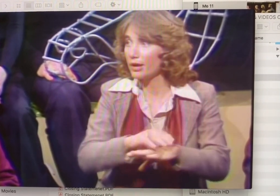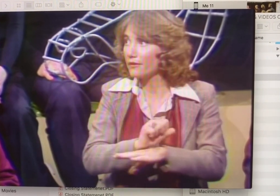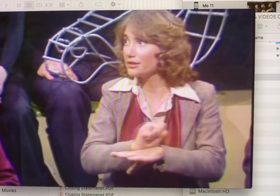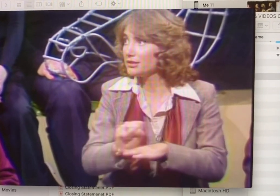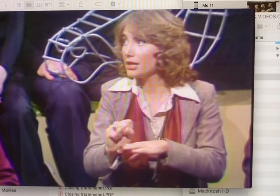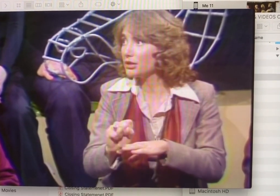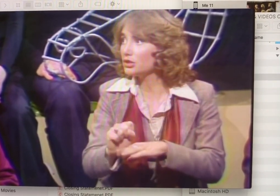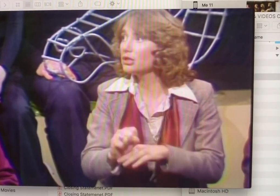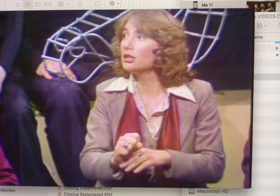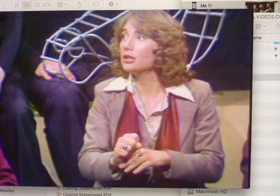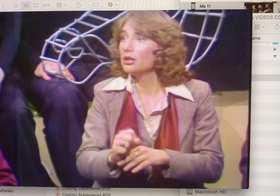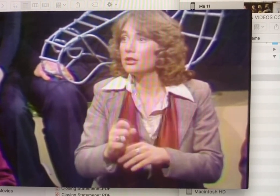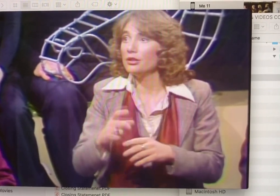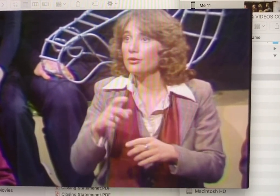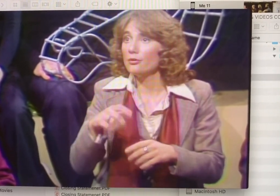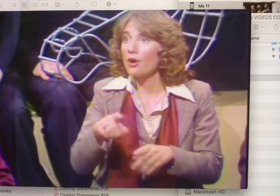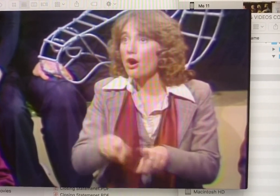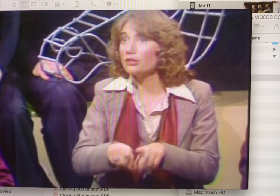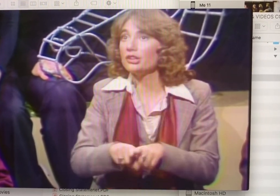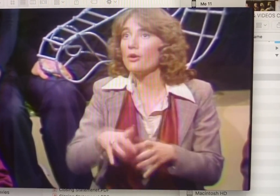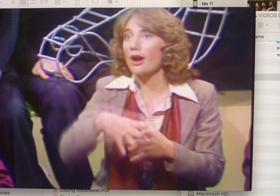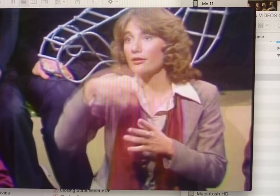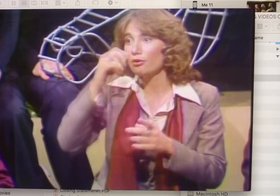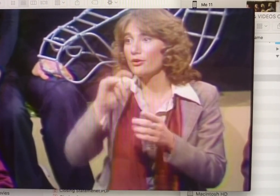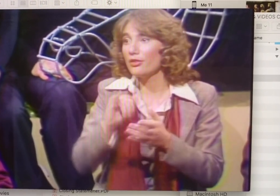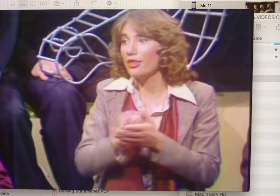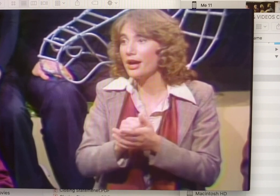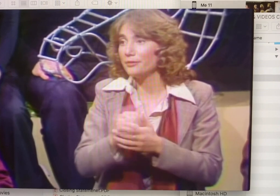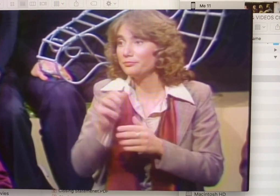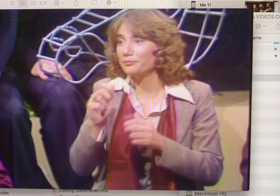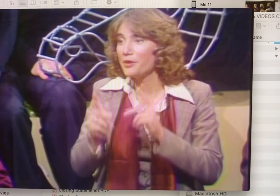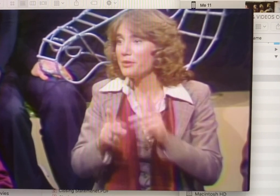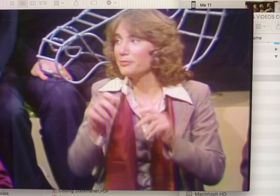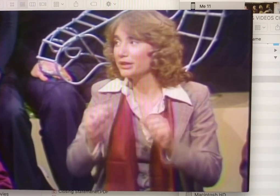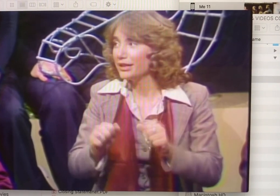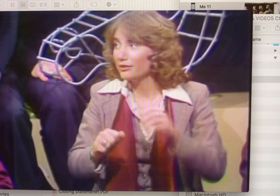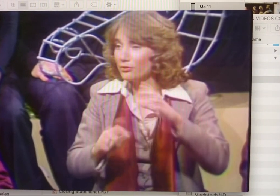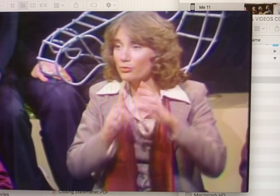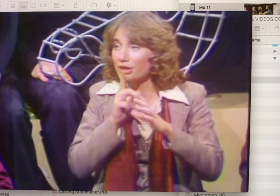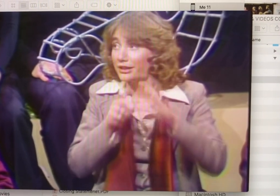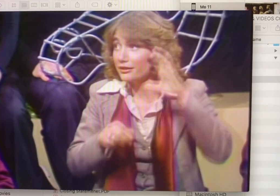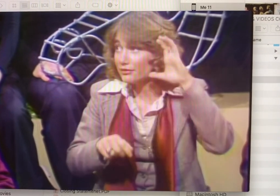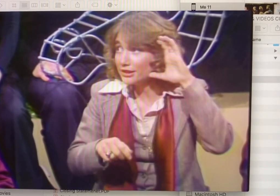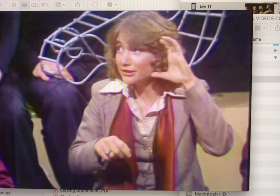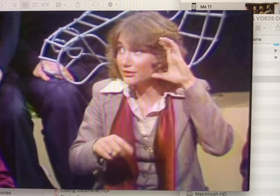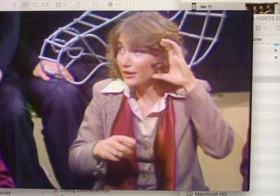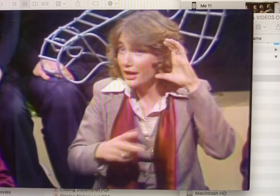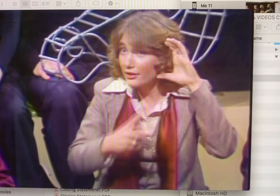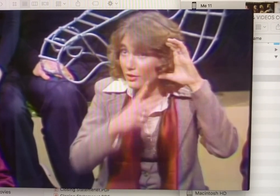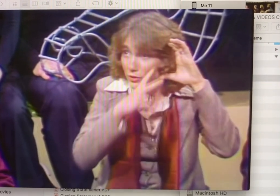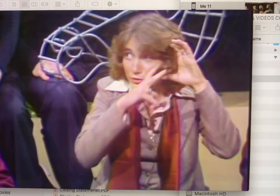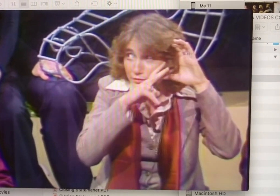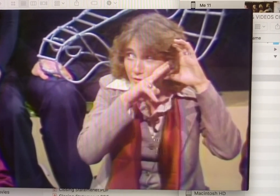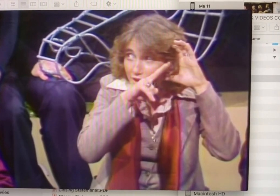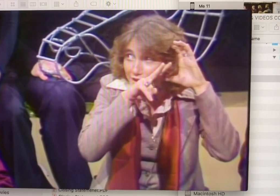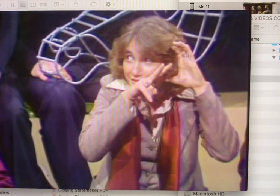around the stage. Which you also, I learned, that the people can really listen out of the corner of their eyes.